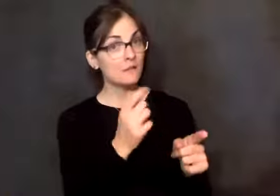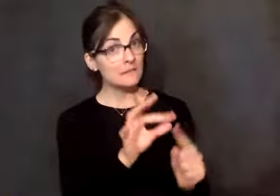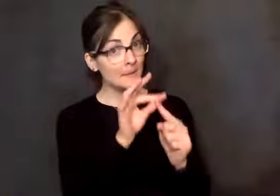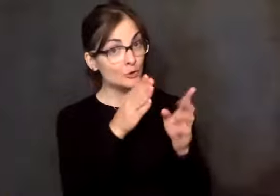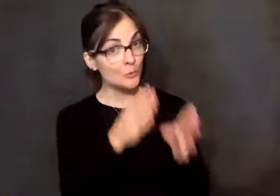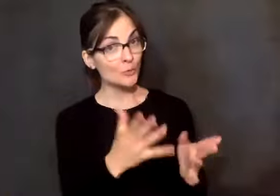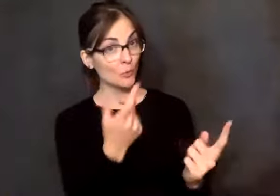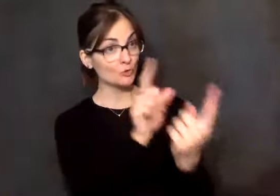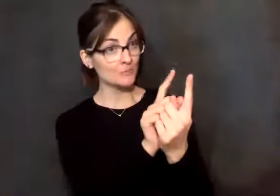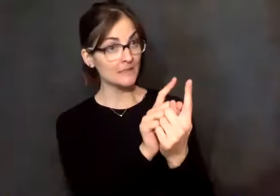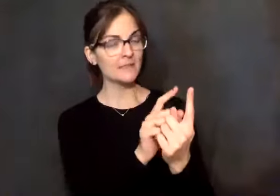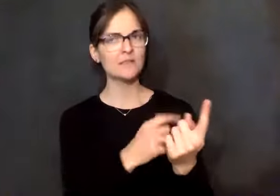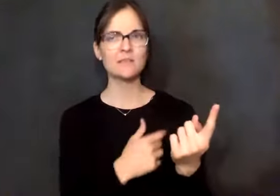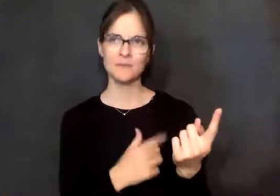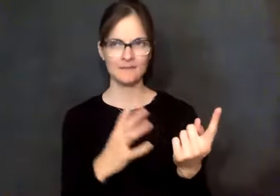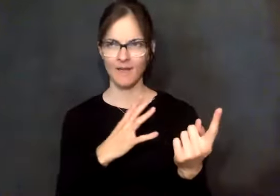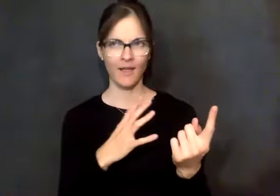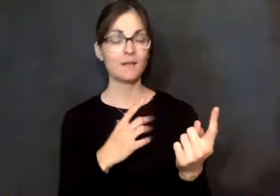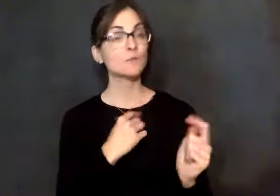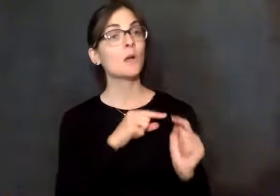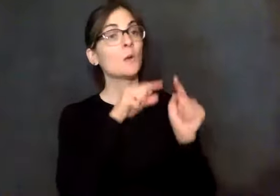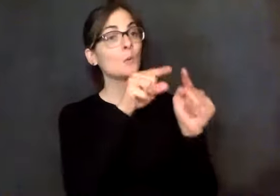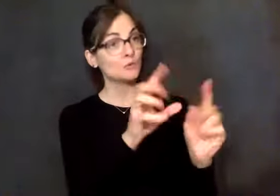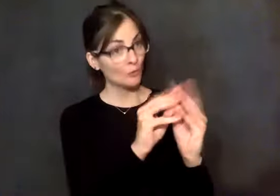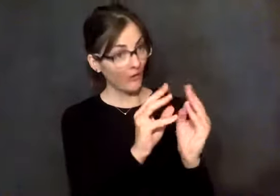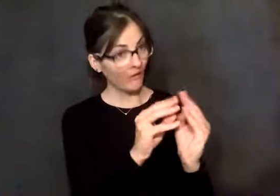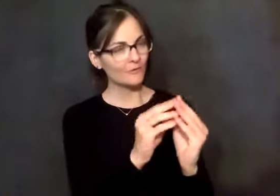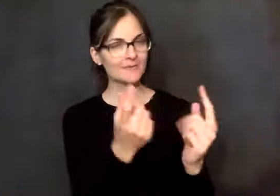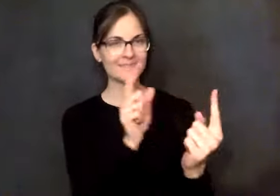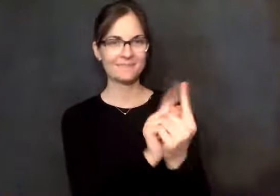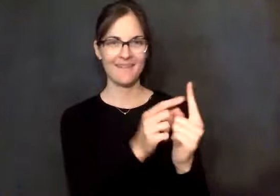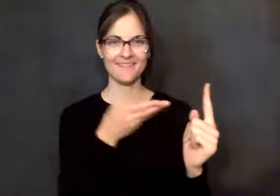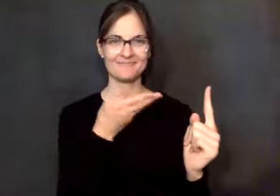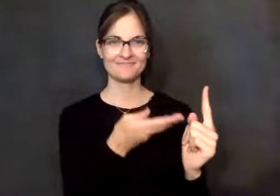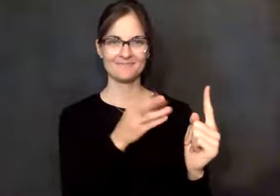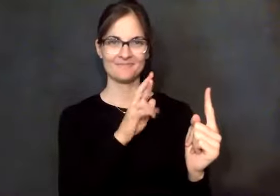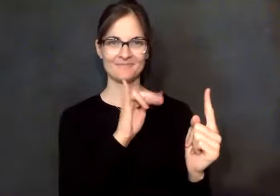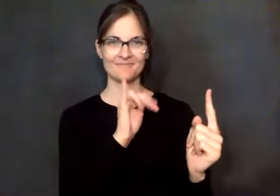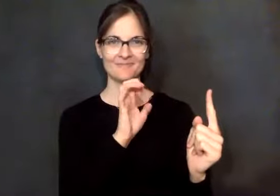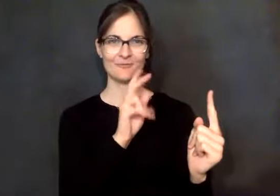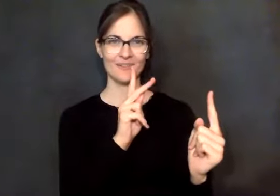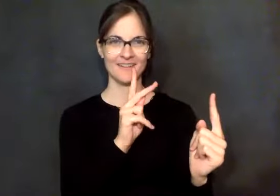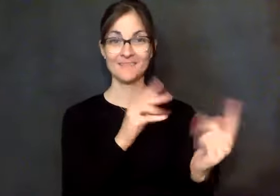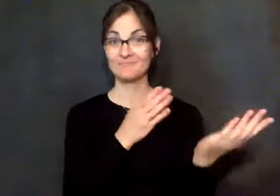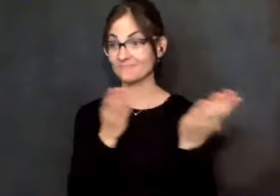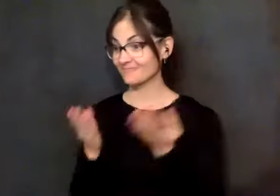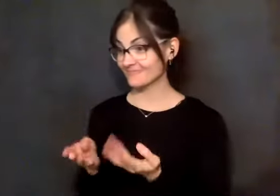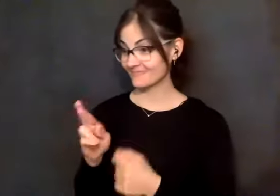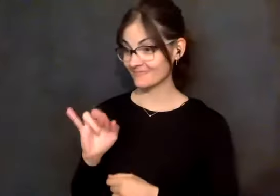I want you to meet. And so who that was, was Rick. Take it, Rick. Well, thanks,